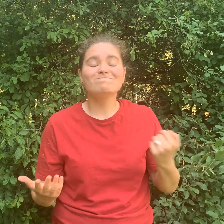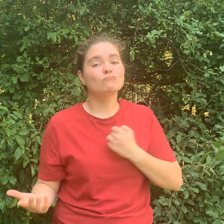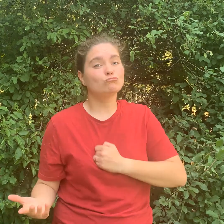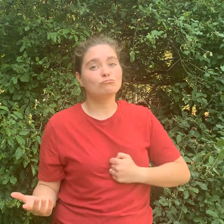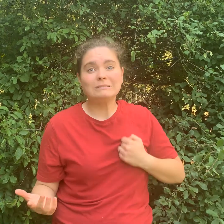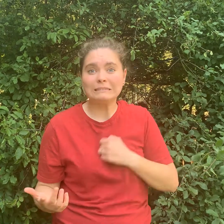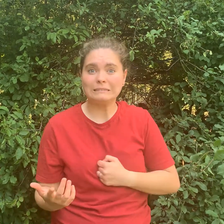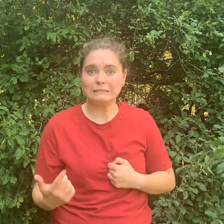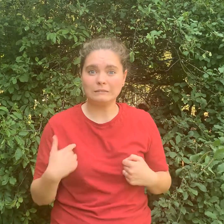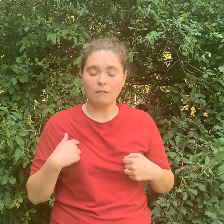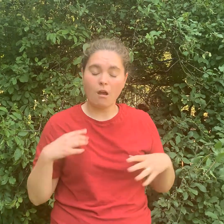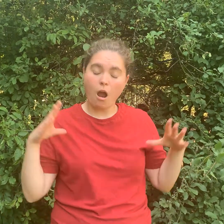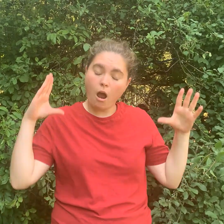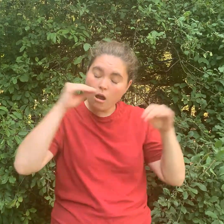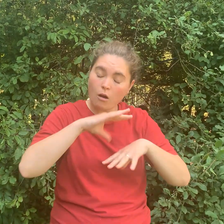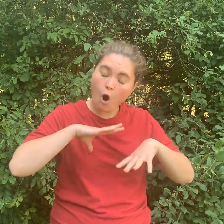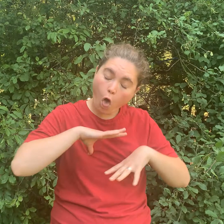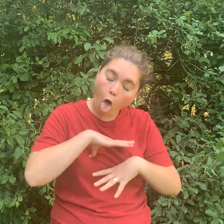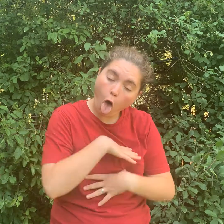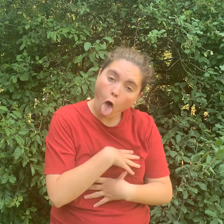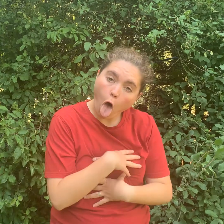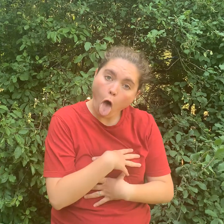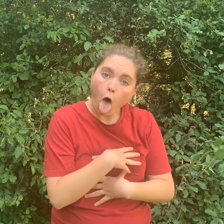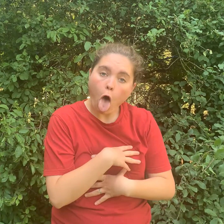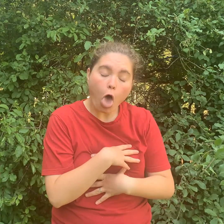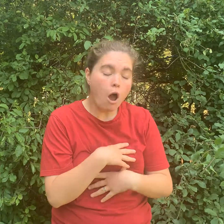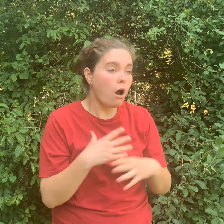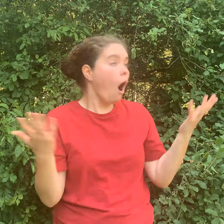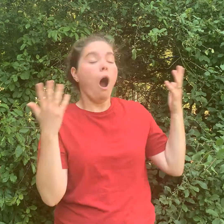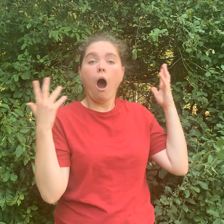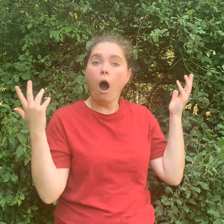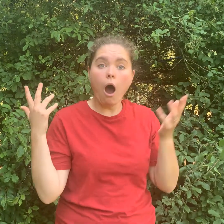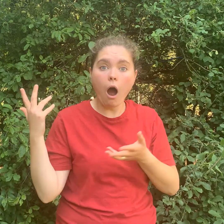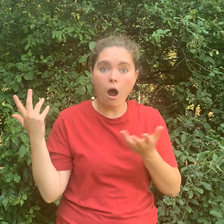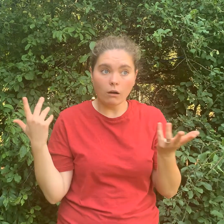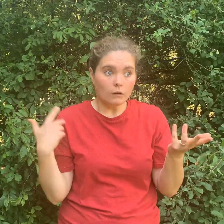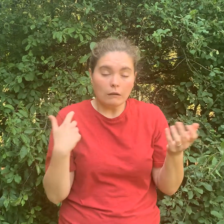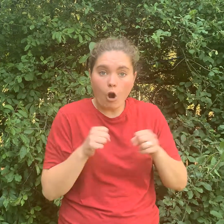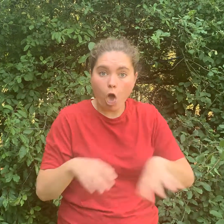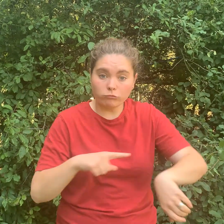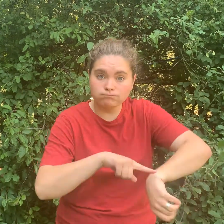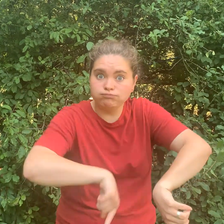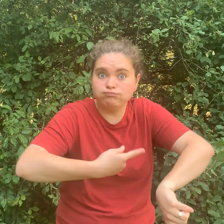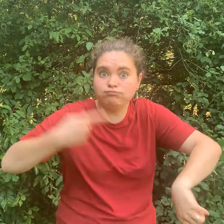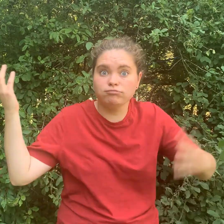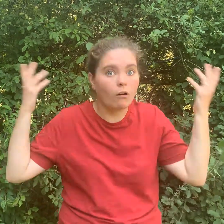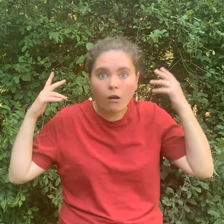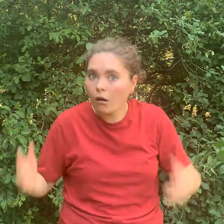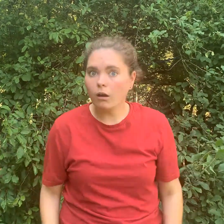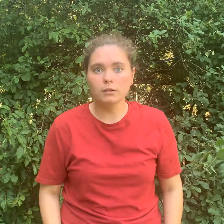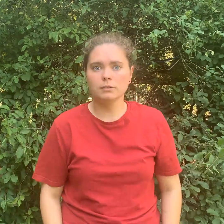shoemaker said, Oh, I'm sorry. I fell asleep. I was exhausted. I just lost track of time.